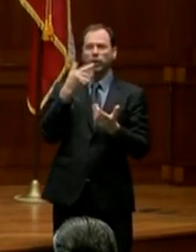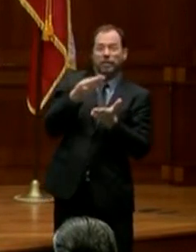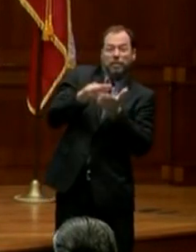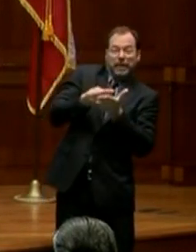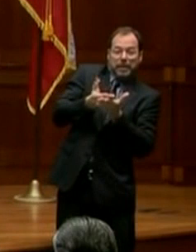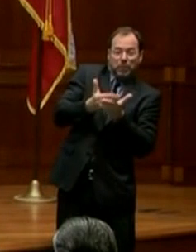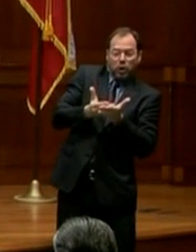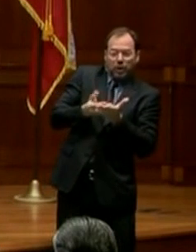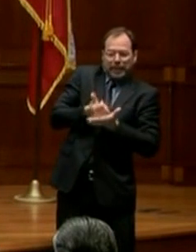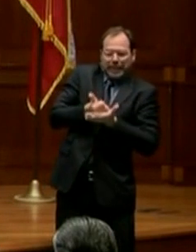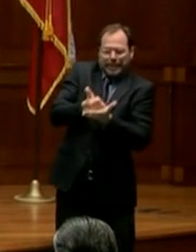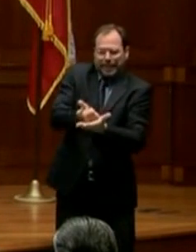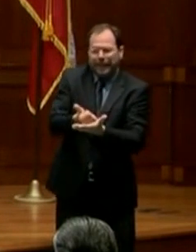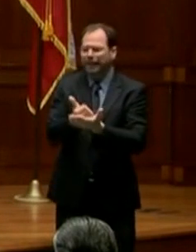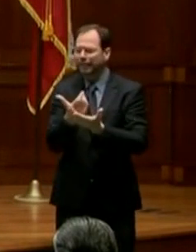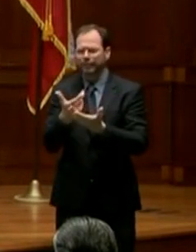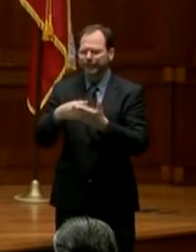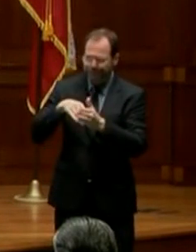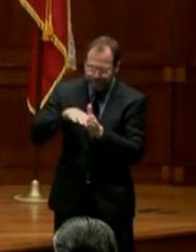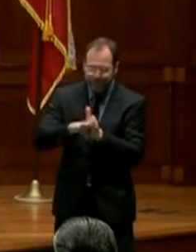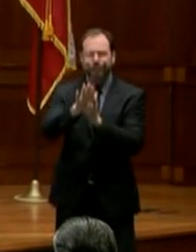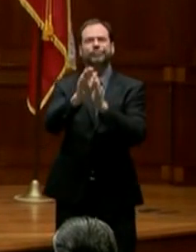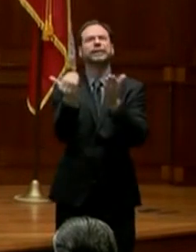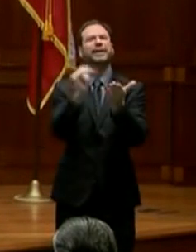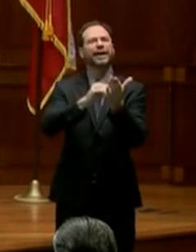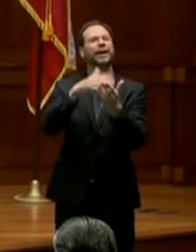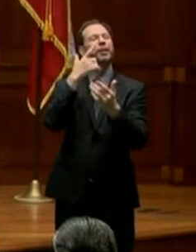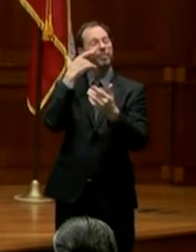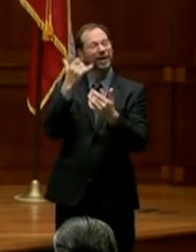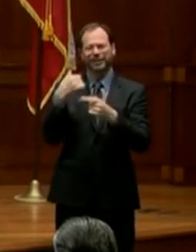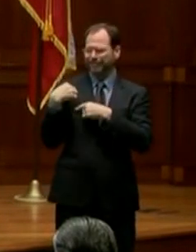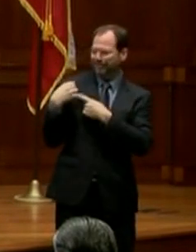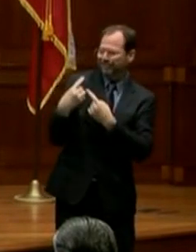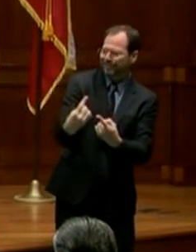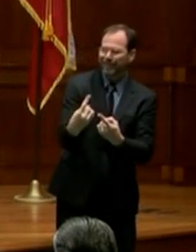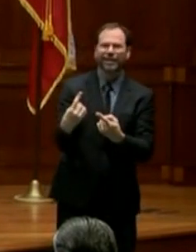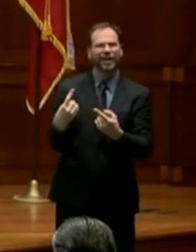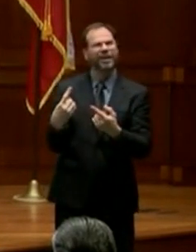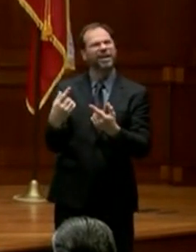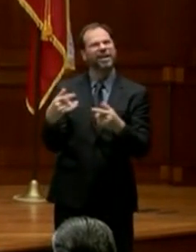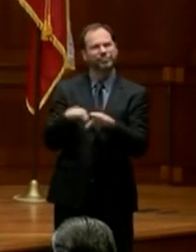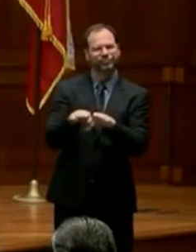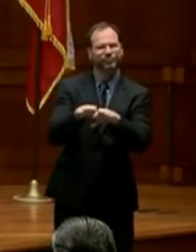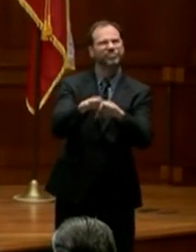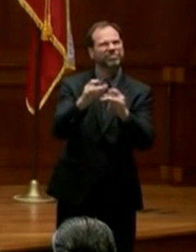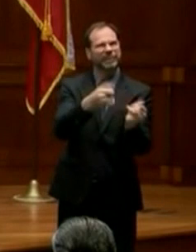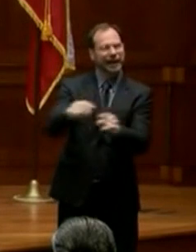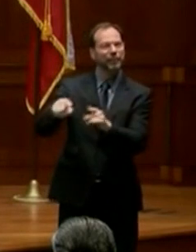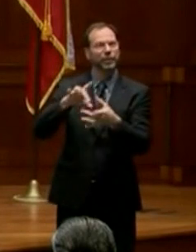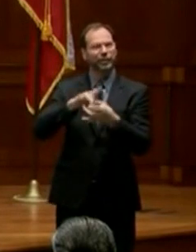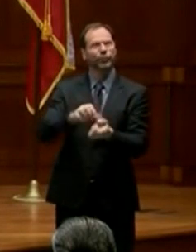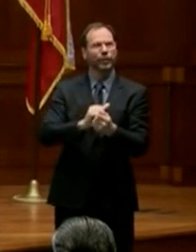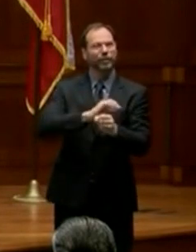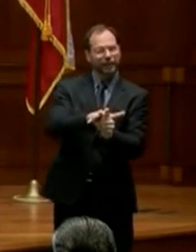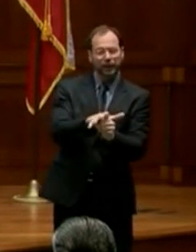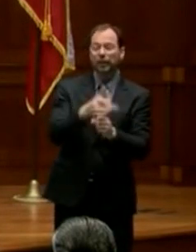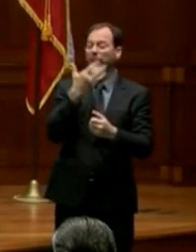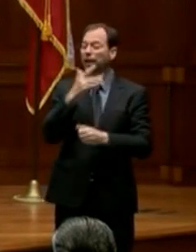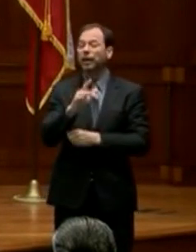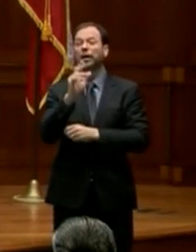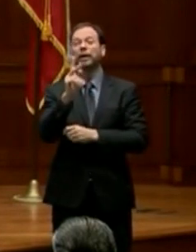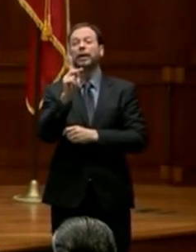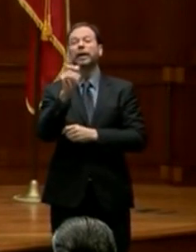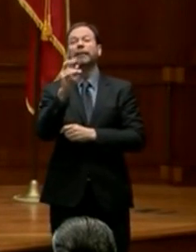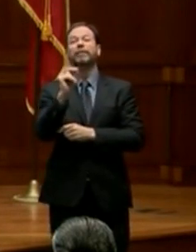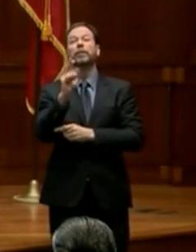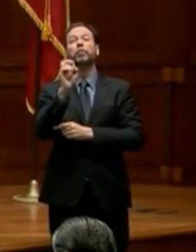rebuild as a consequence of everything that has happened related to the coronavirus. Fortunately, Kevin Brady, who was